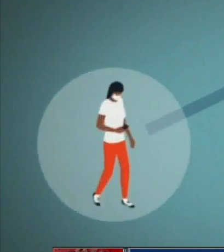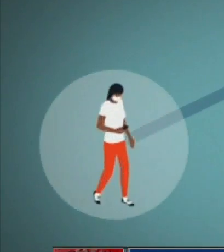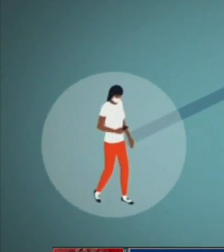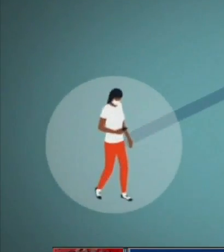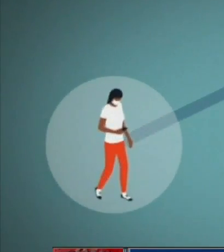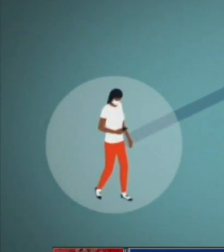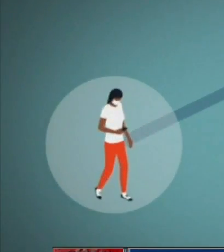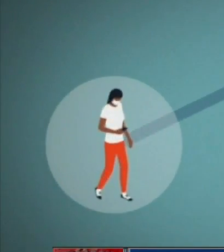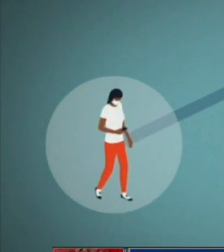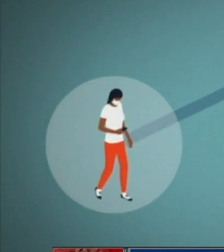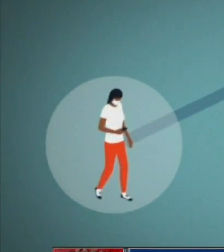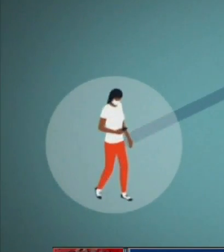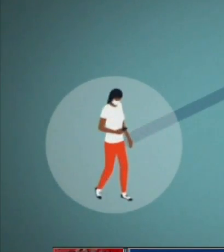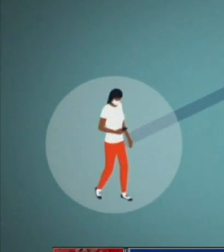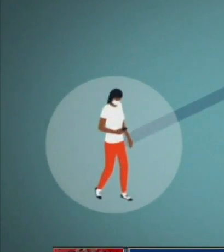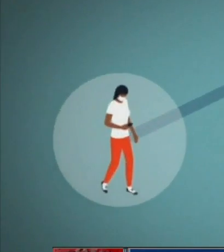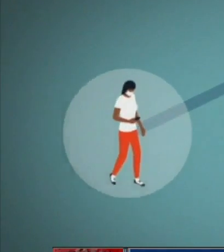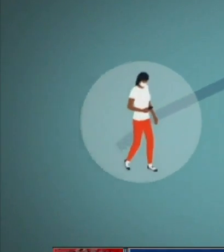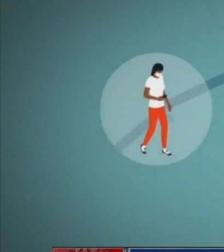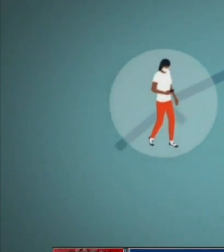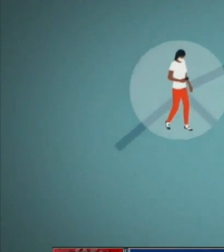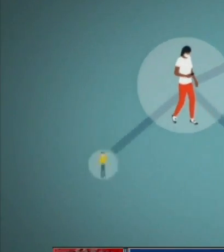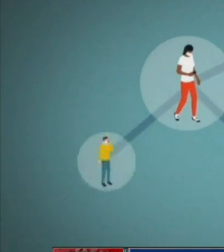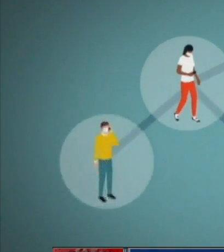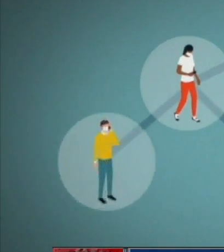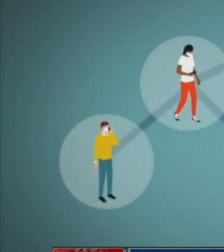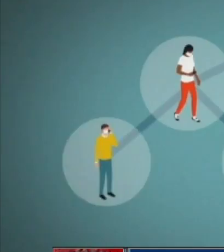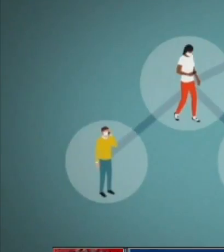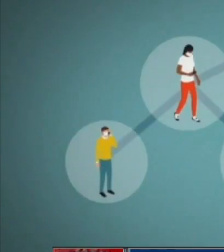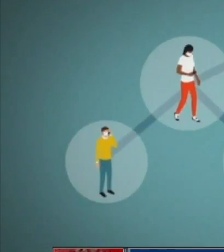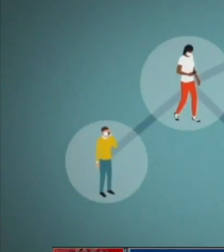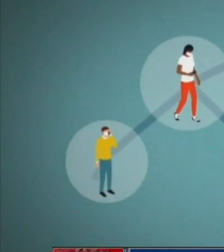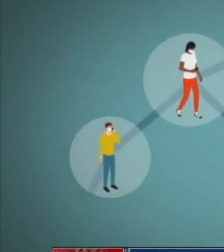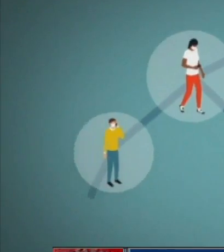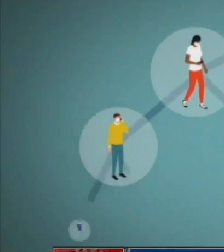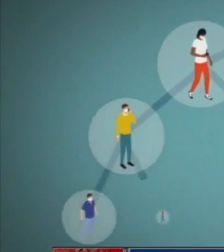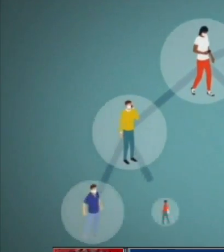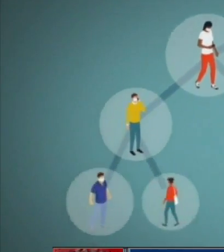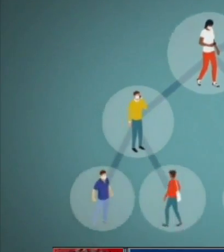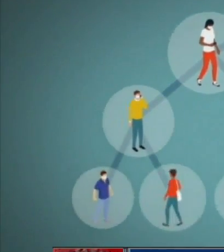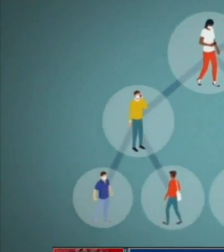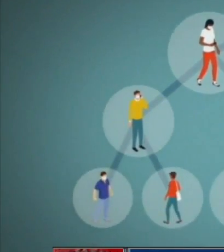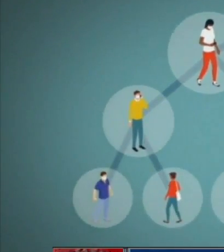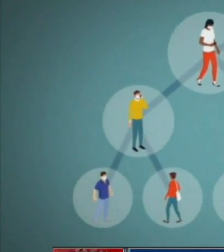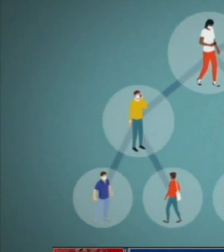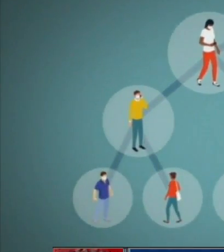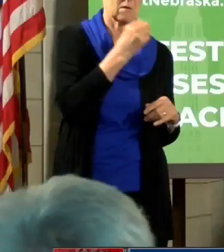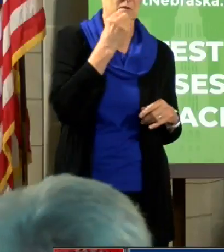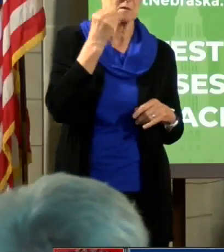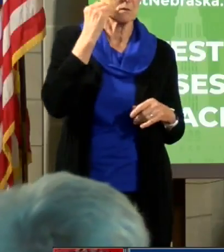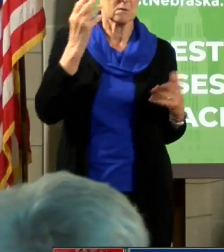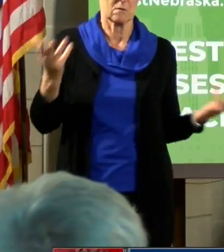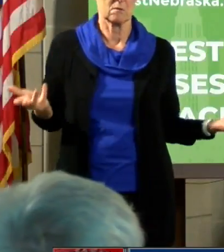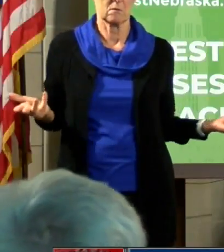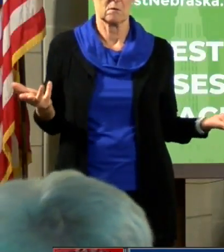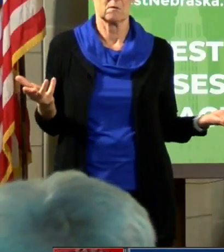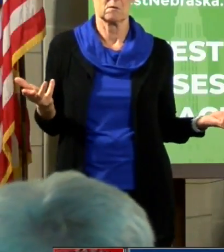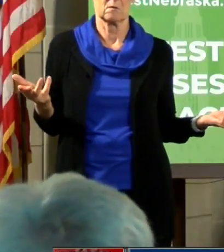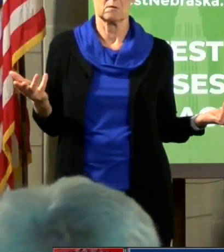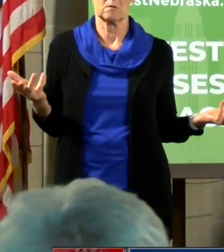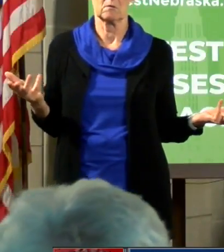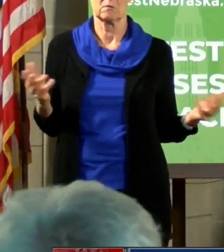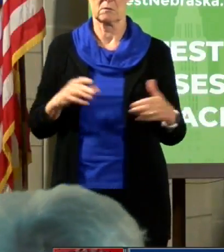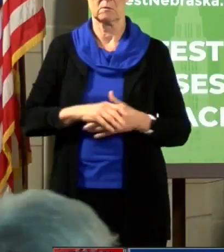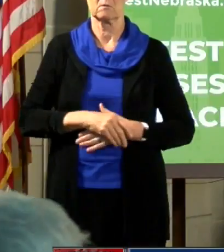about 10 people that get a call. They're then asked if they have symptoms and what kind of contact they had with that person. Then they get one of two